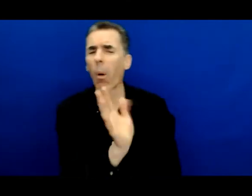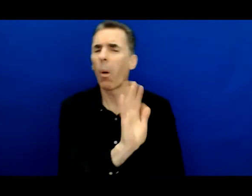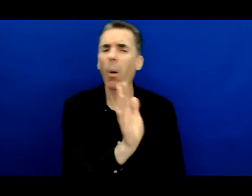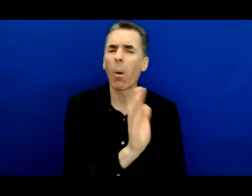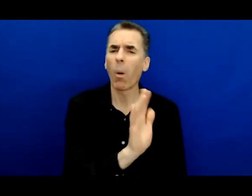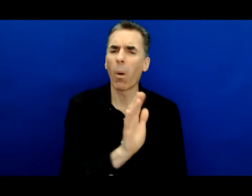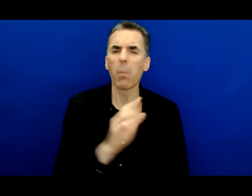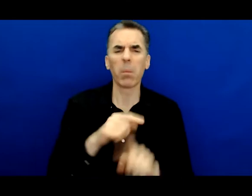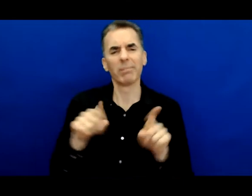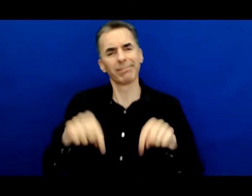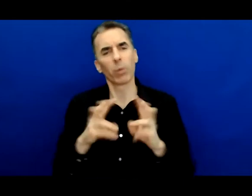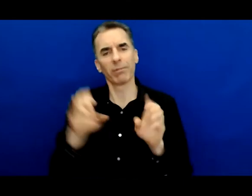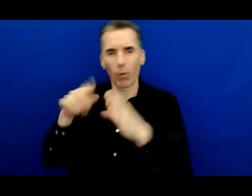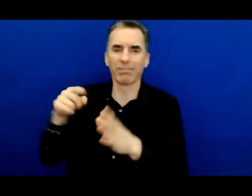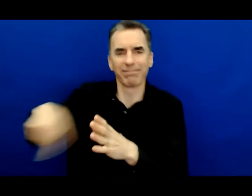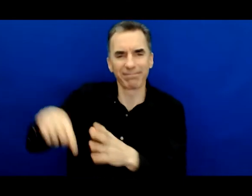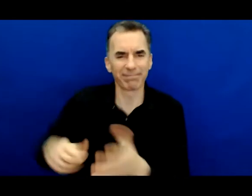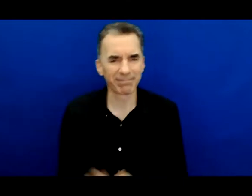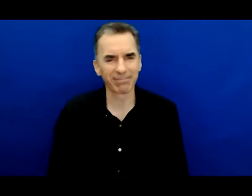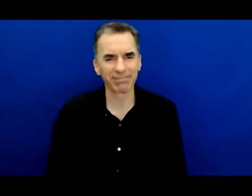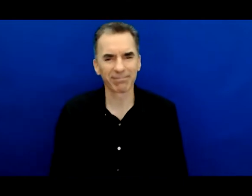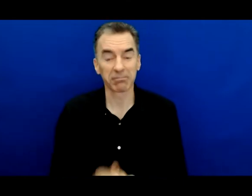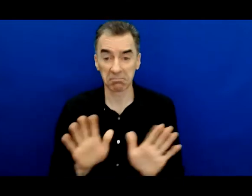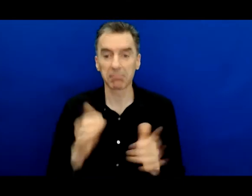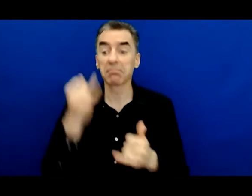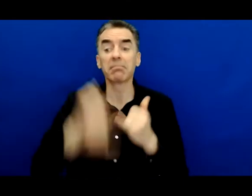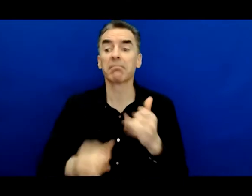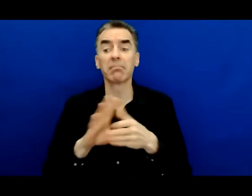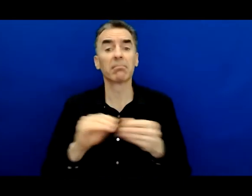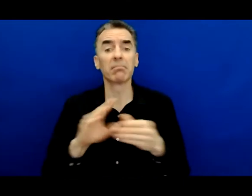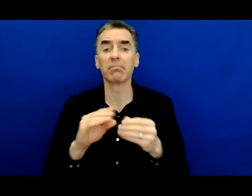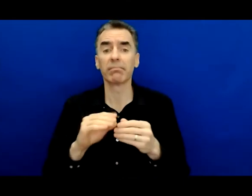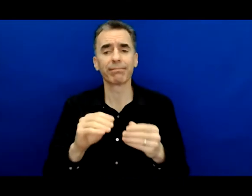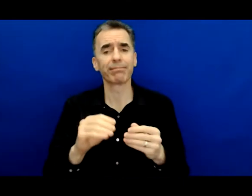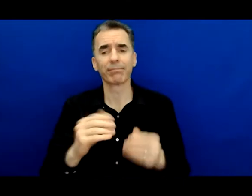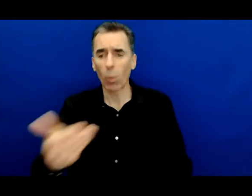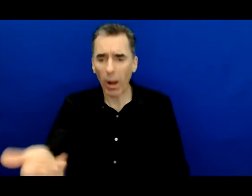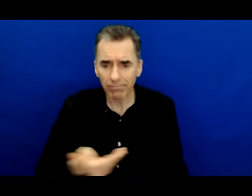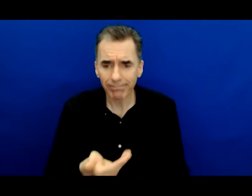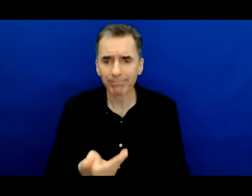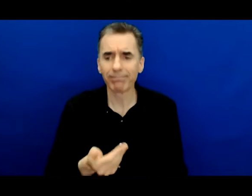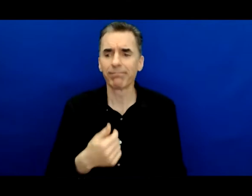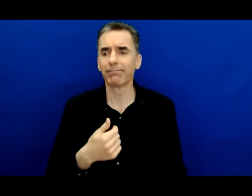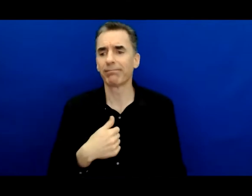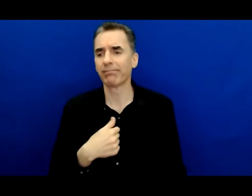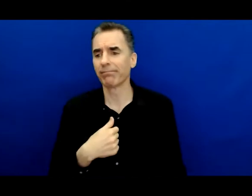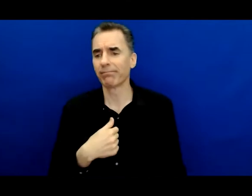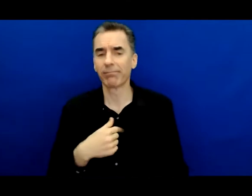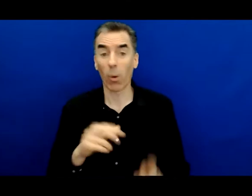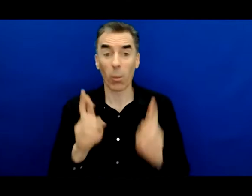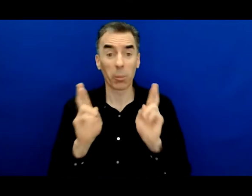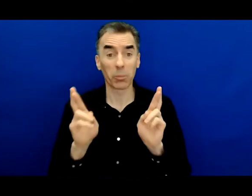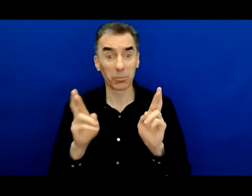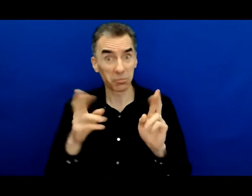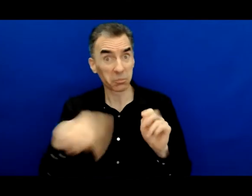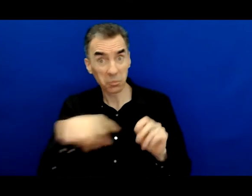With that being said, you know, I just want to end by saying welcome. And I hope you, you know, take the opportunity to